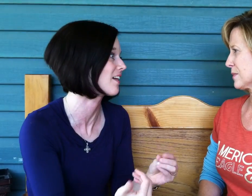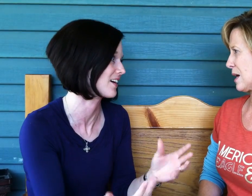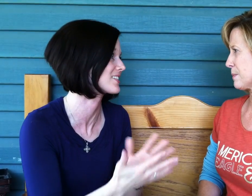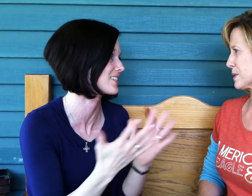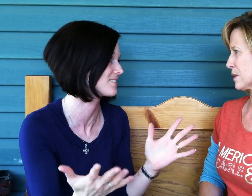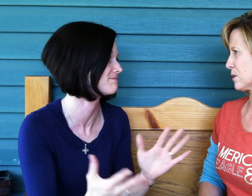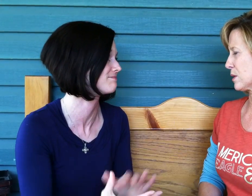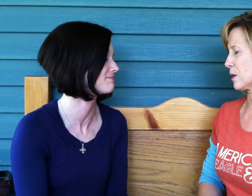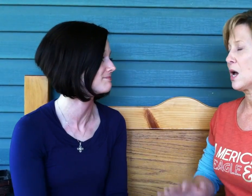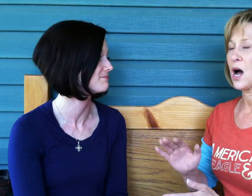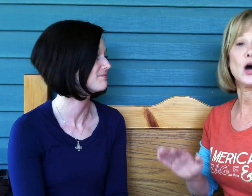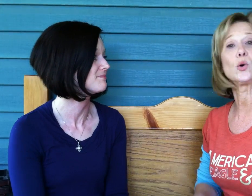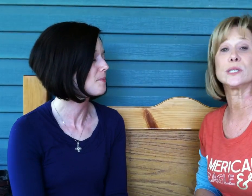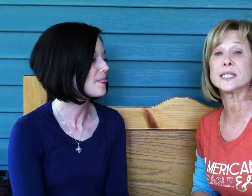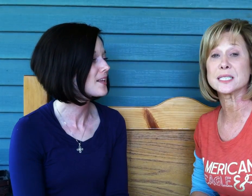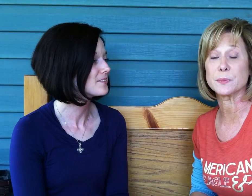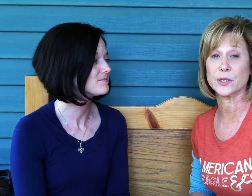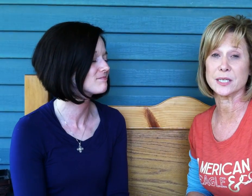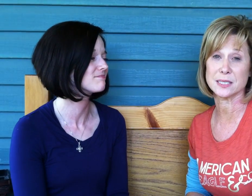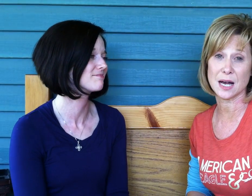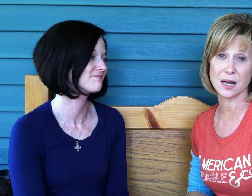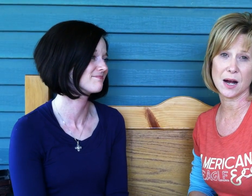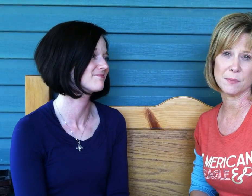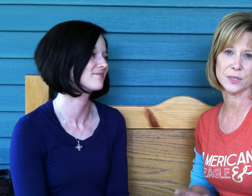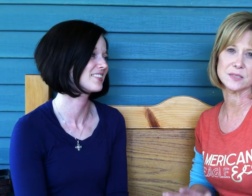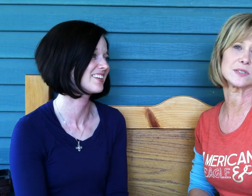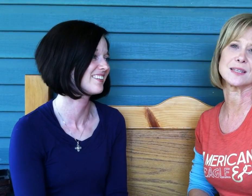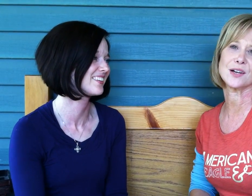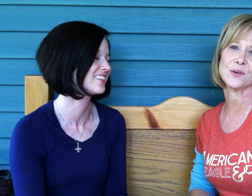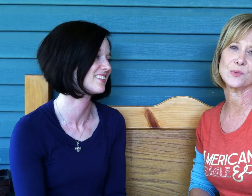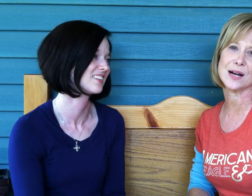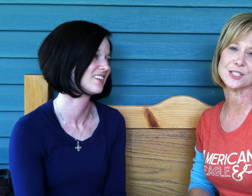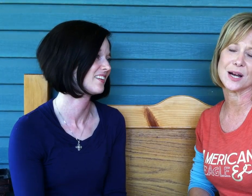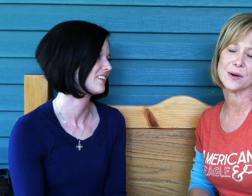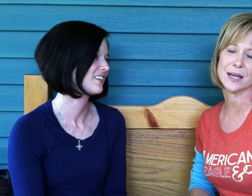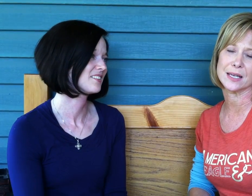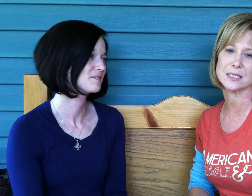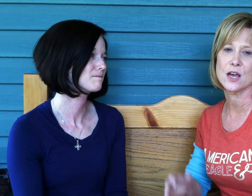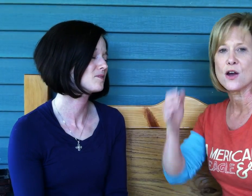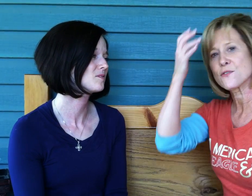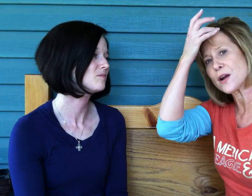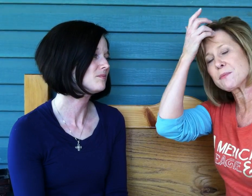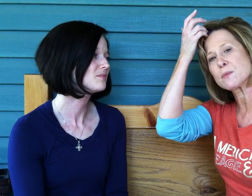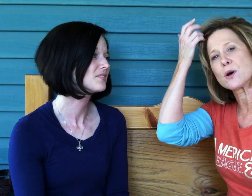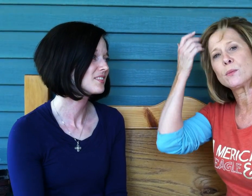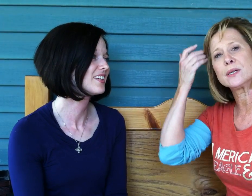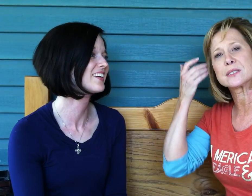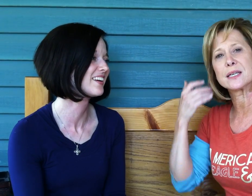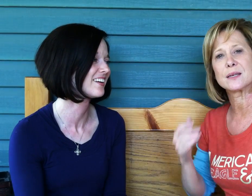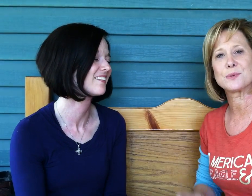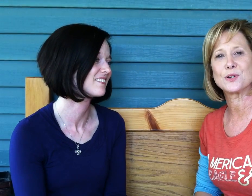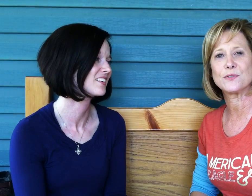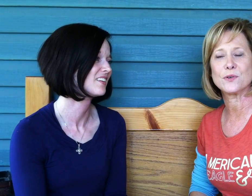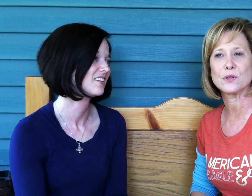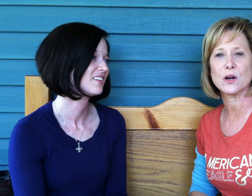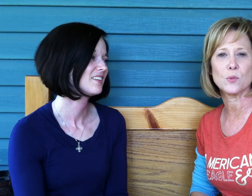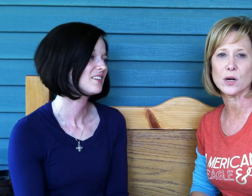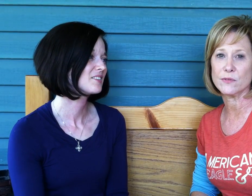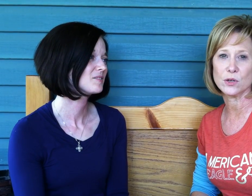us. Absolutely. Aholyexperience.com. Please visit there, watch how Anne has framed the moments and the beautiful artwork of her